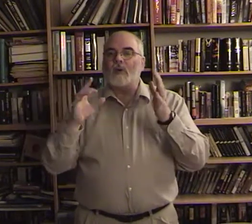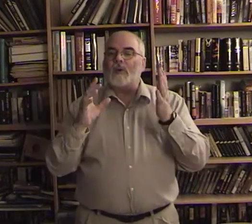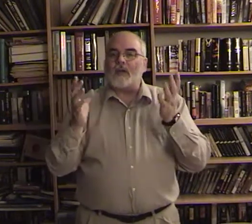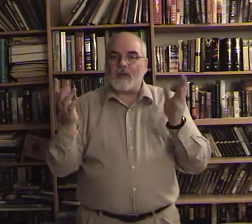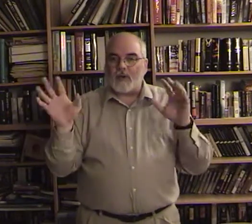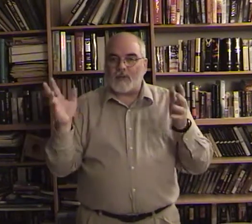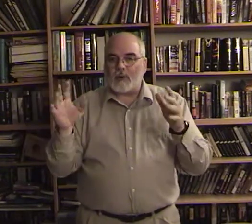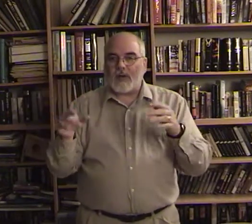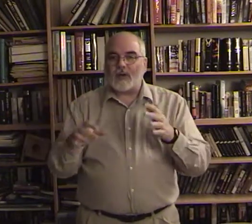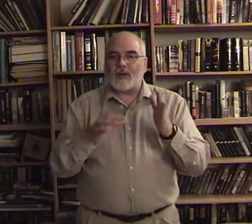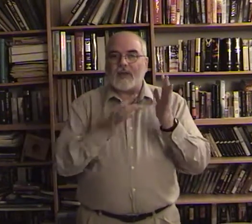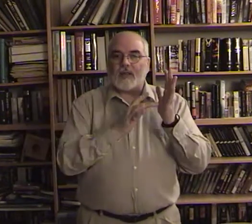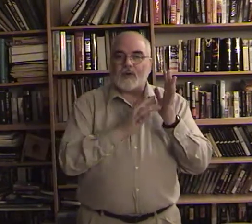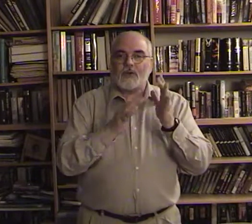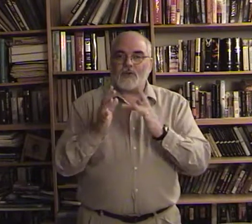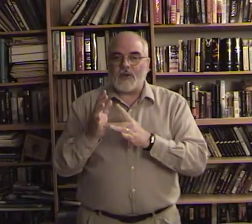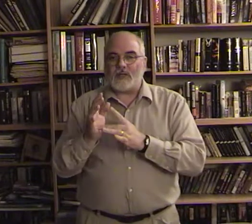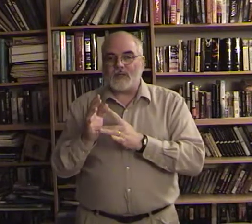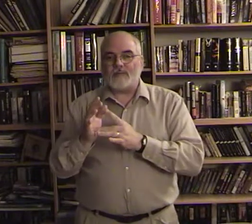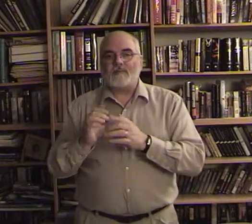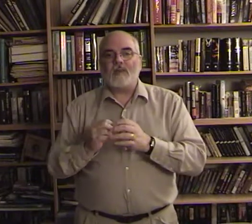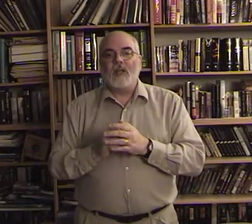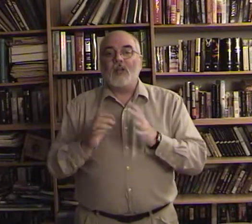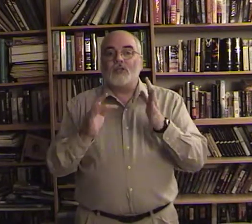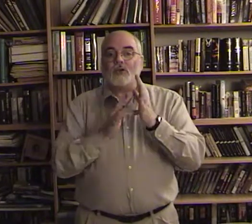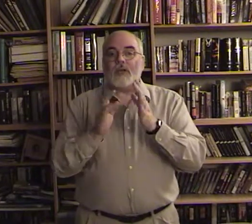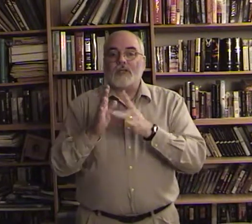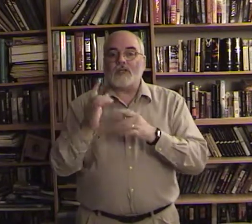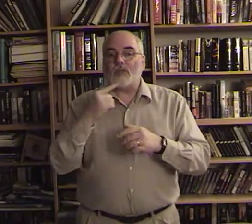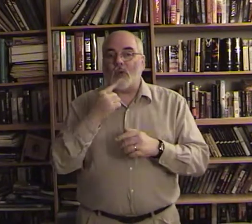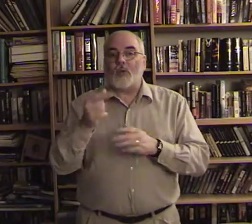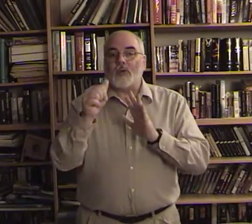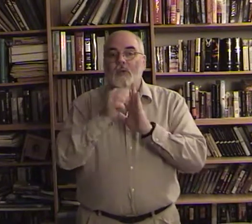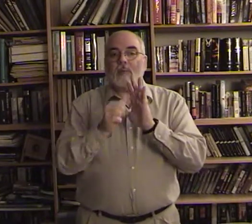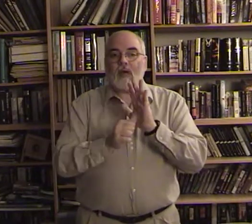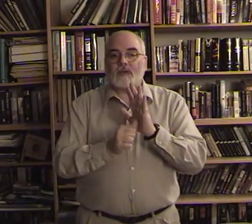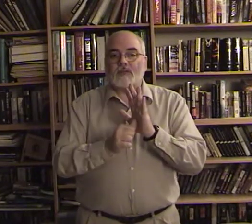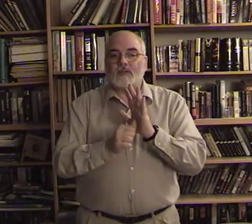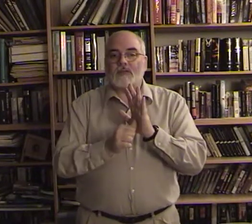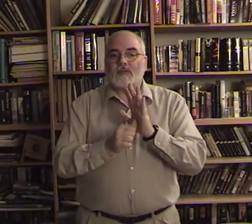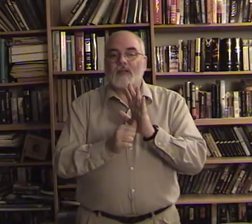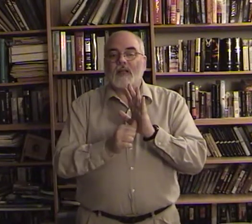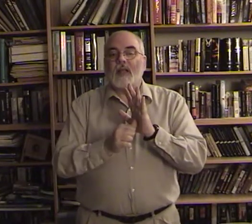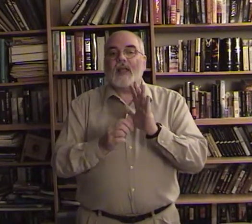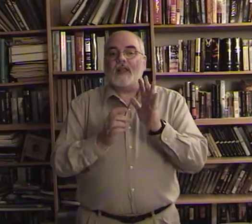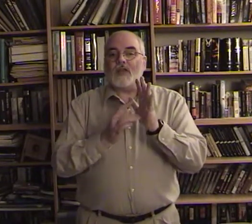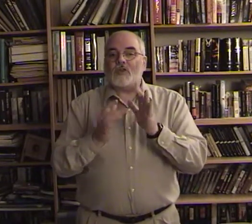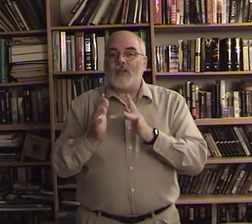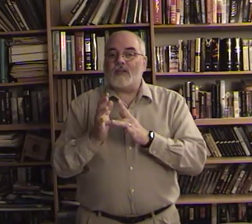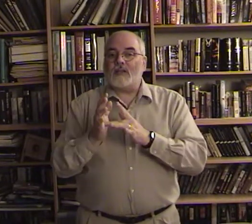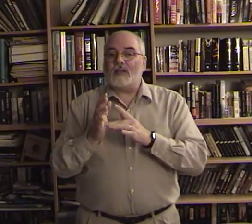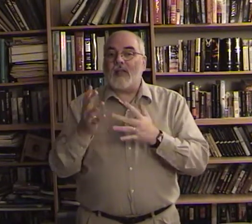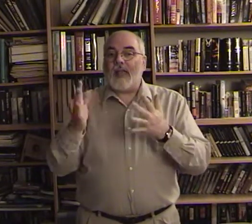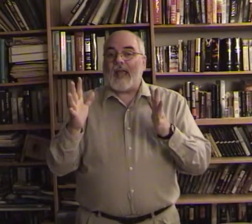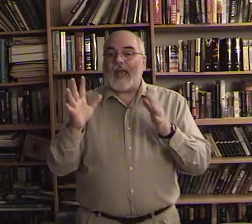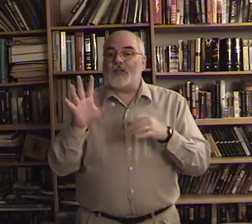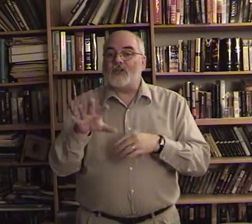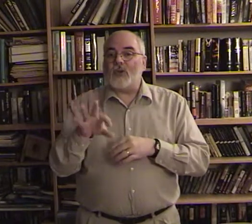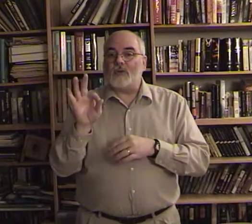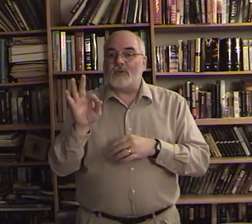we get rid of the pronoun all together and do jesus so jesus told the apostles that jesus had chosen